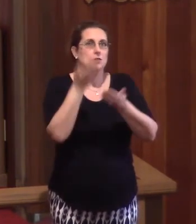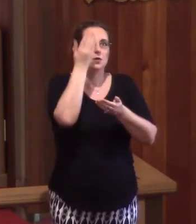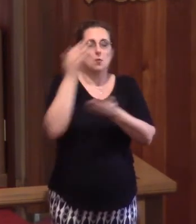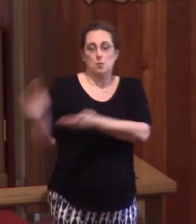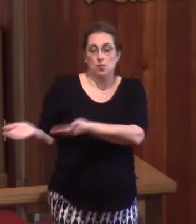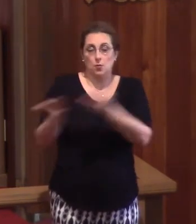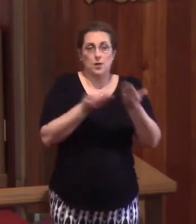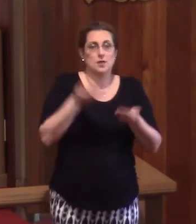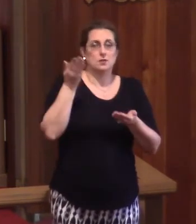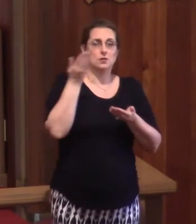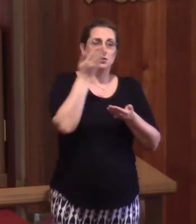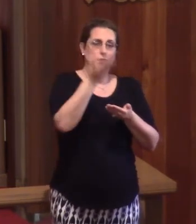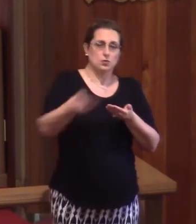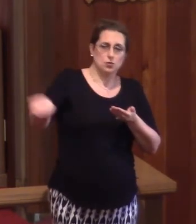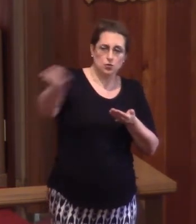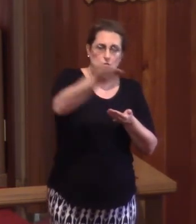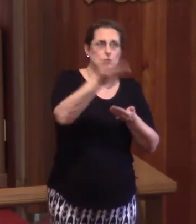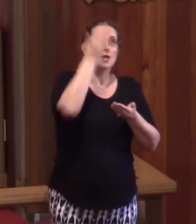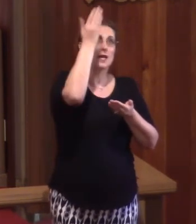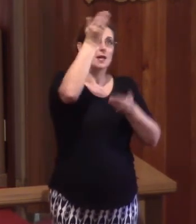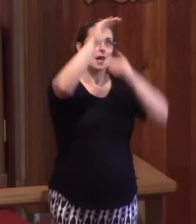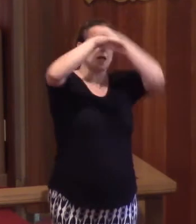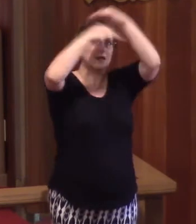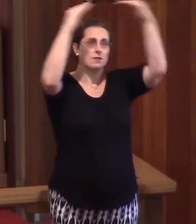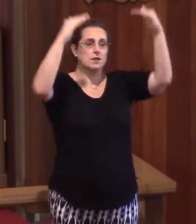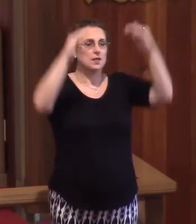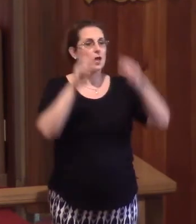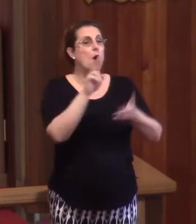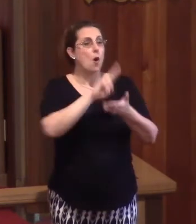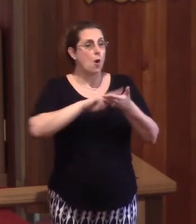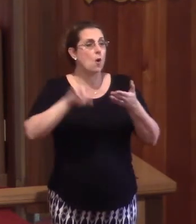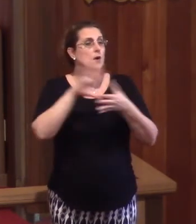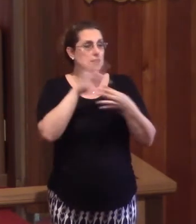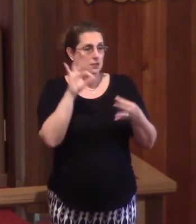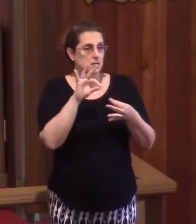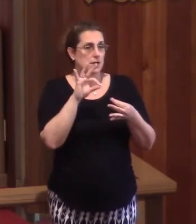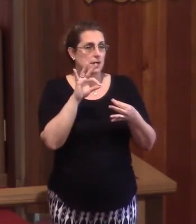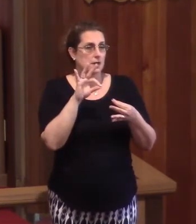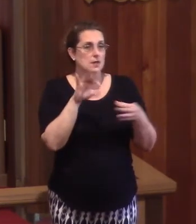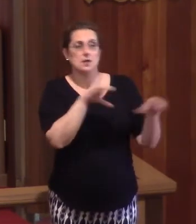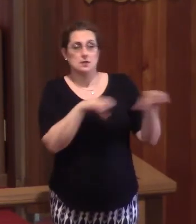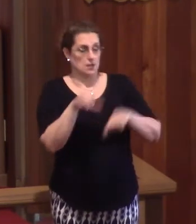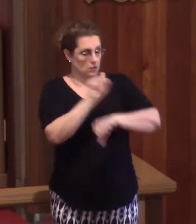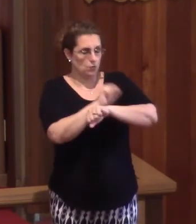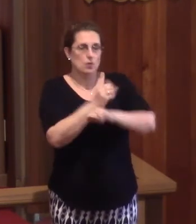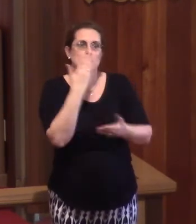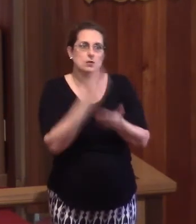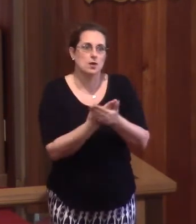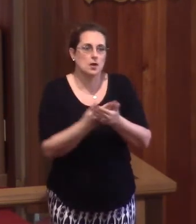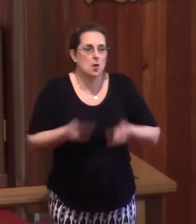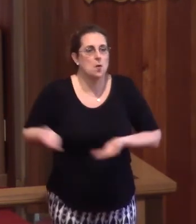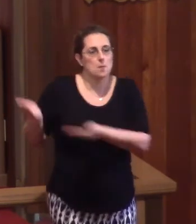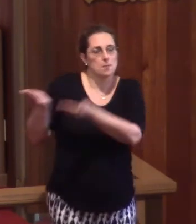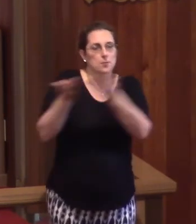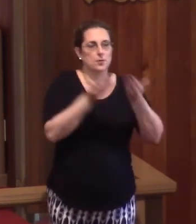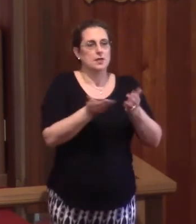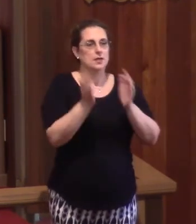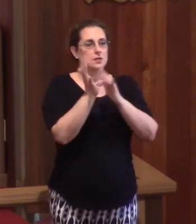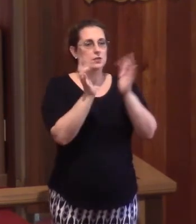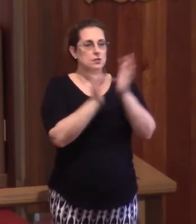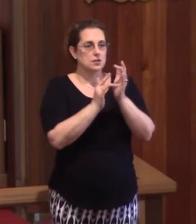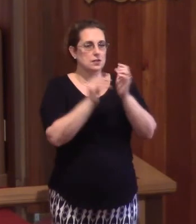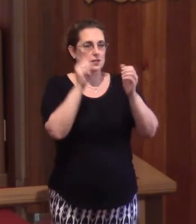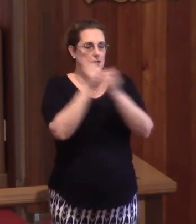the Holy Spirit does his job well. He brings Jesus to you in the means of water, bread and wine, all